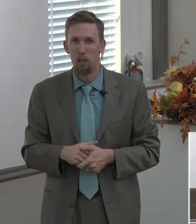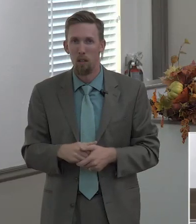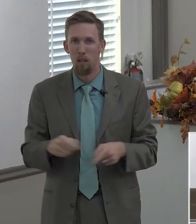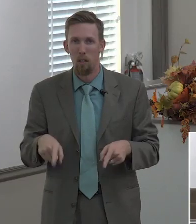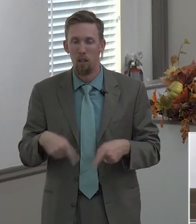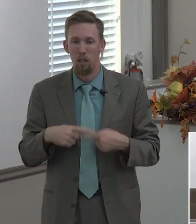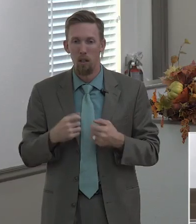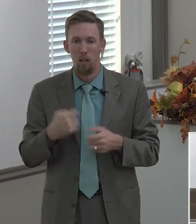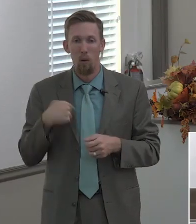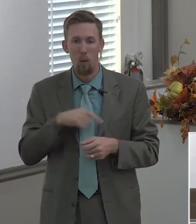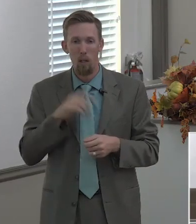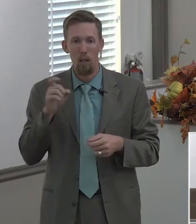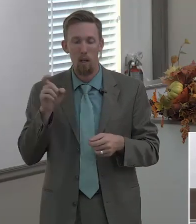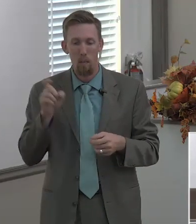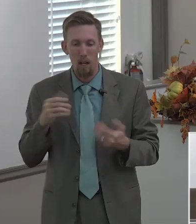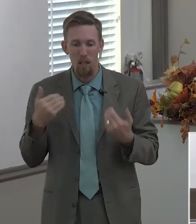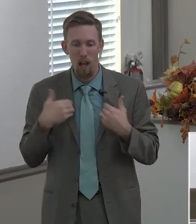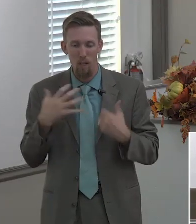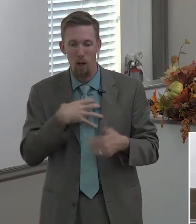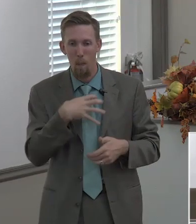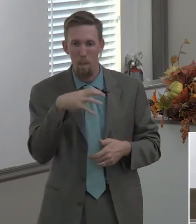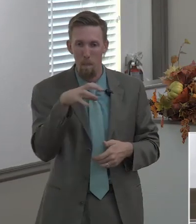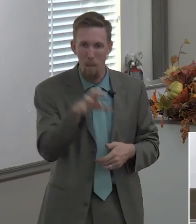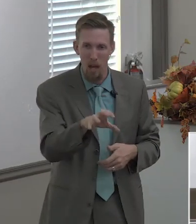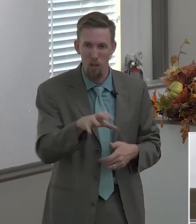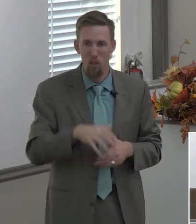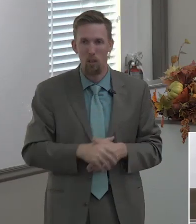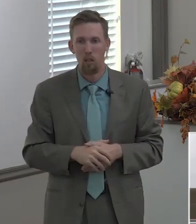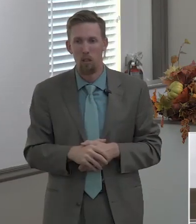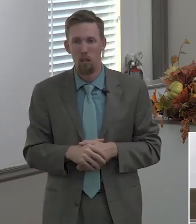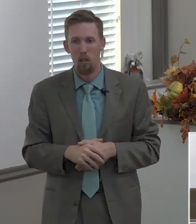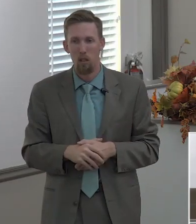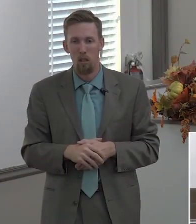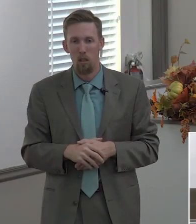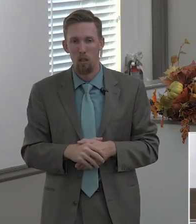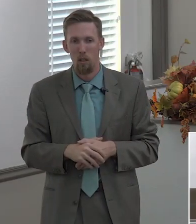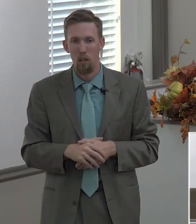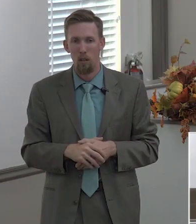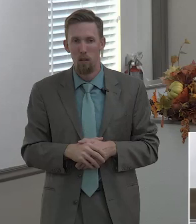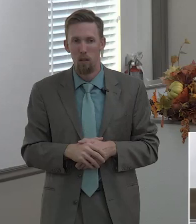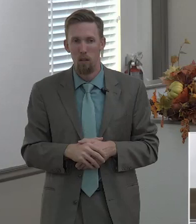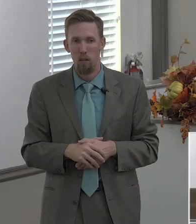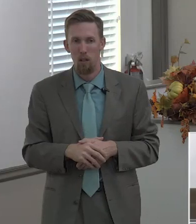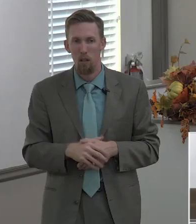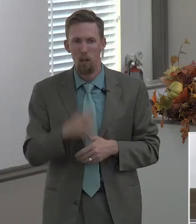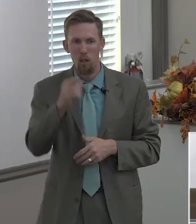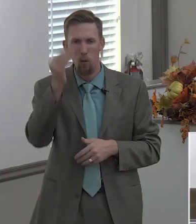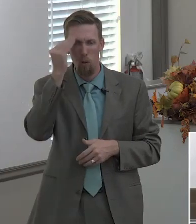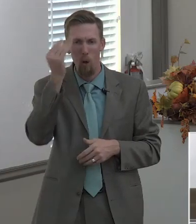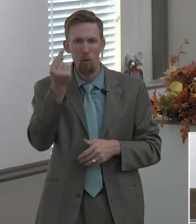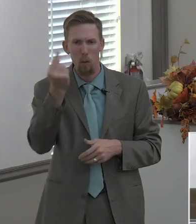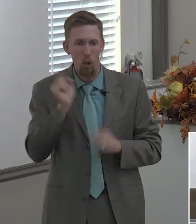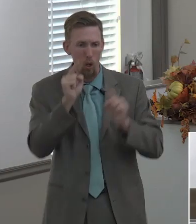we gotta have compassion does it bother you that someone you know is going to hell